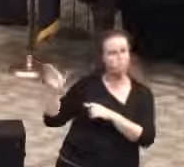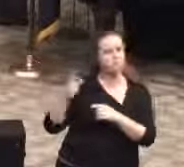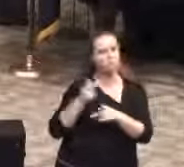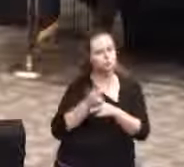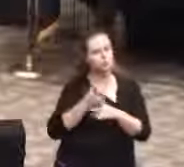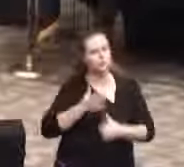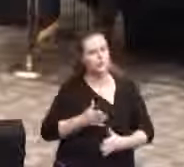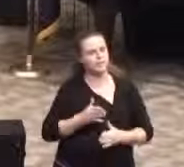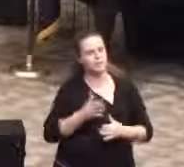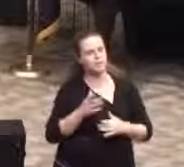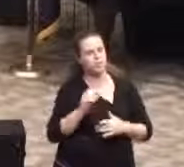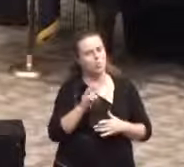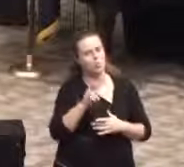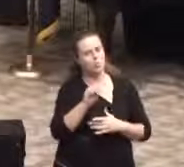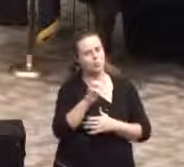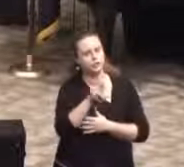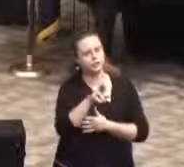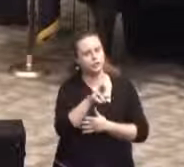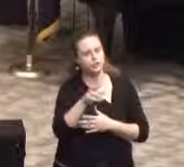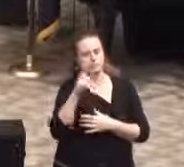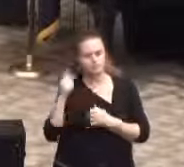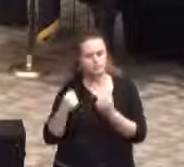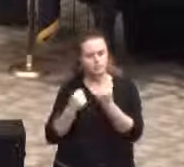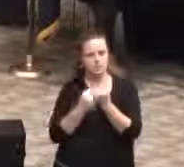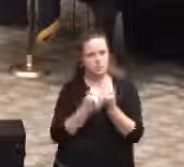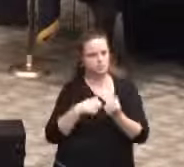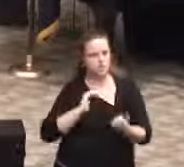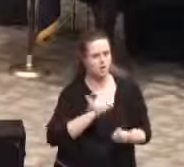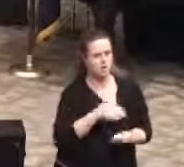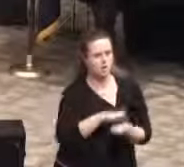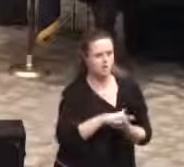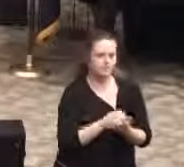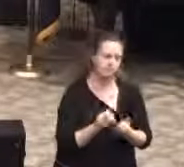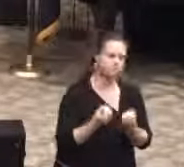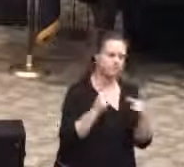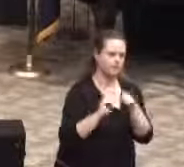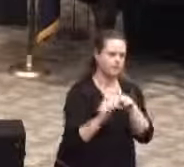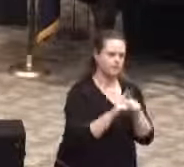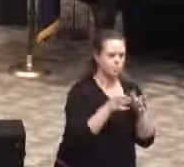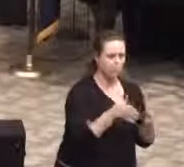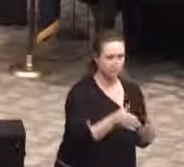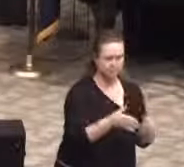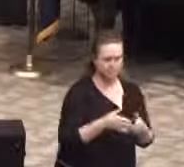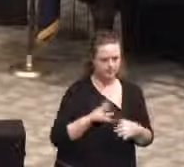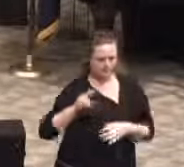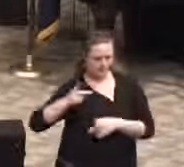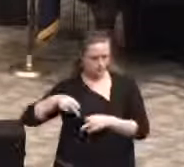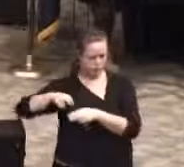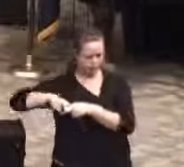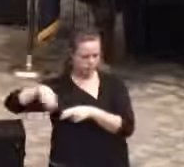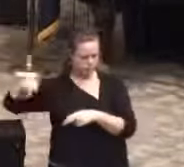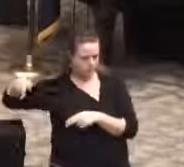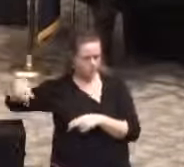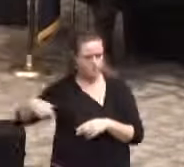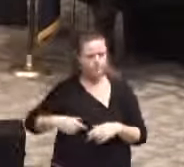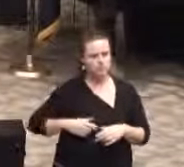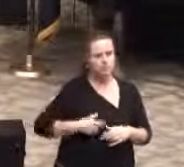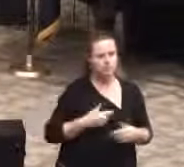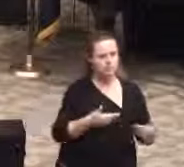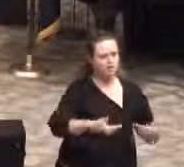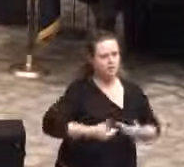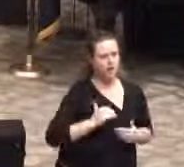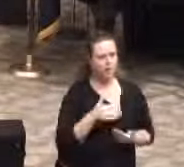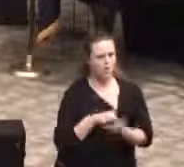Cormier supports our academy in a variety of ways and notably by inviting the academy to train at his facility.